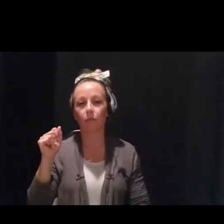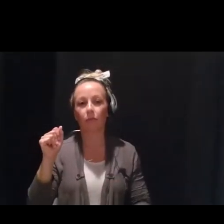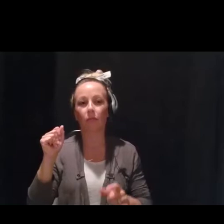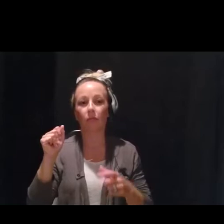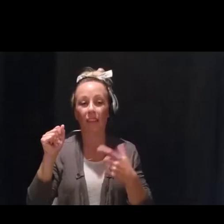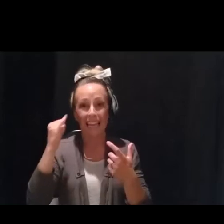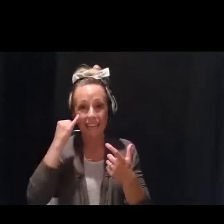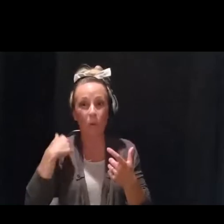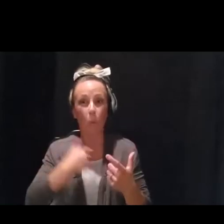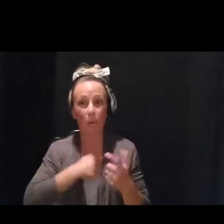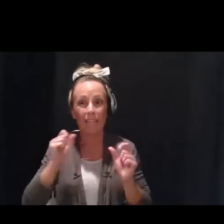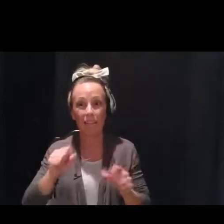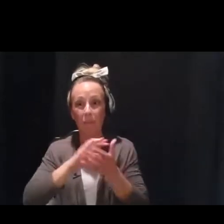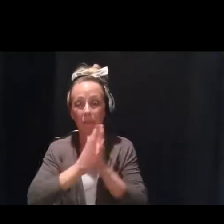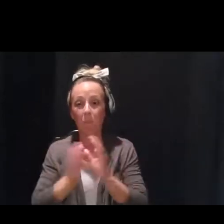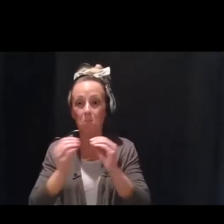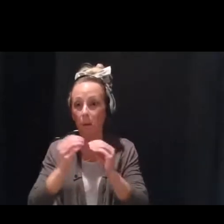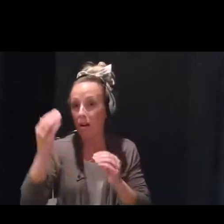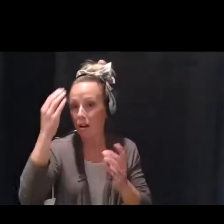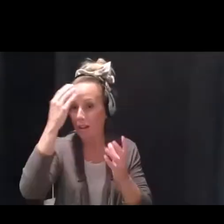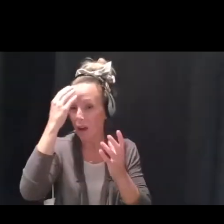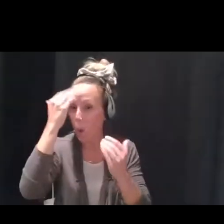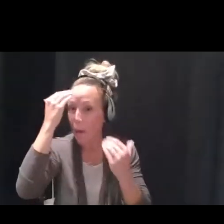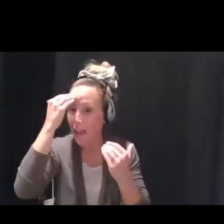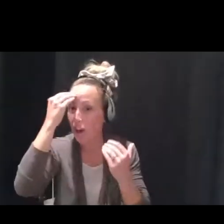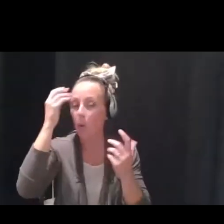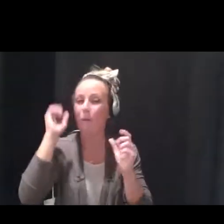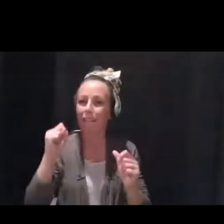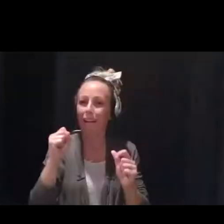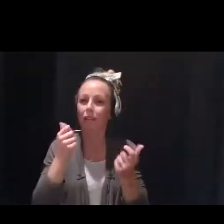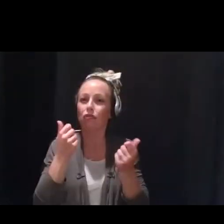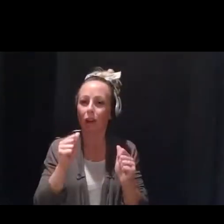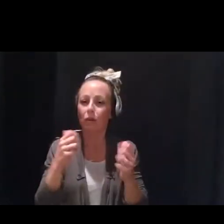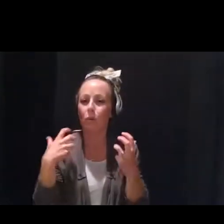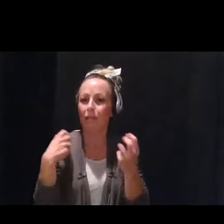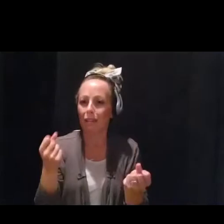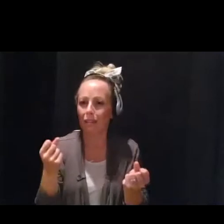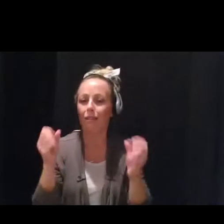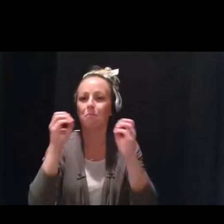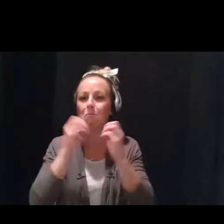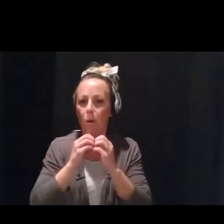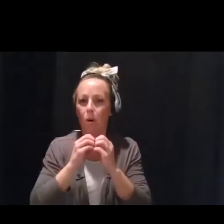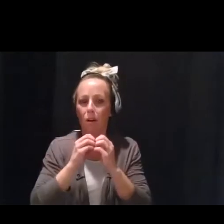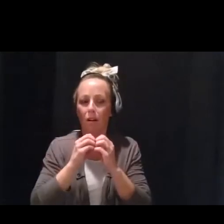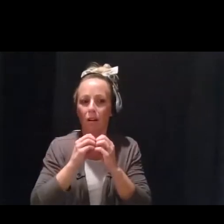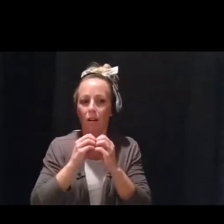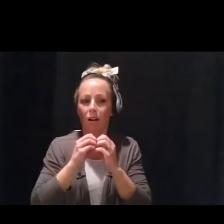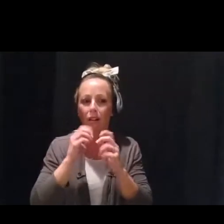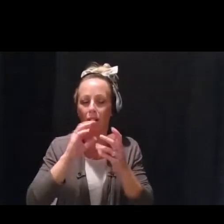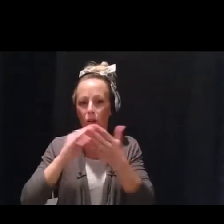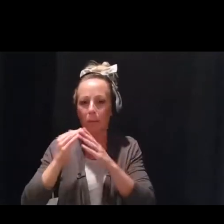and system, we really can directly help heal the collective traumatic burden that we are experiencing.